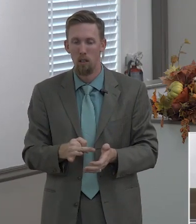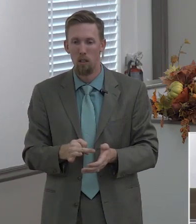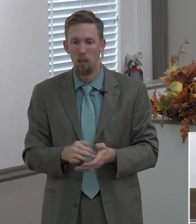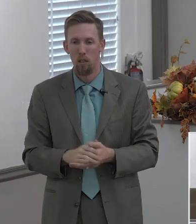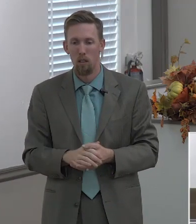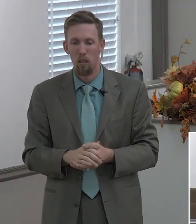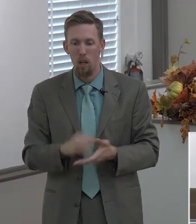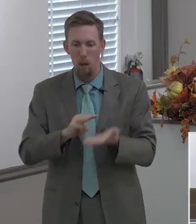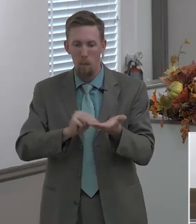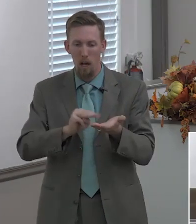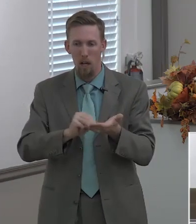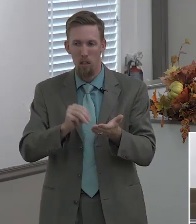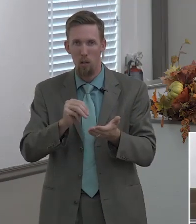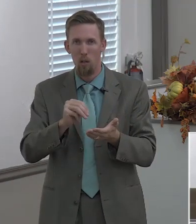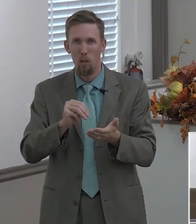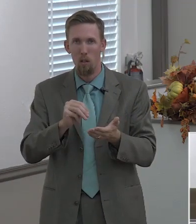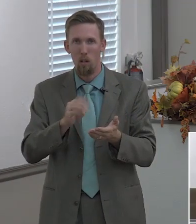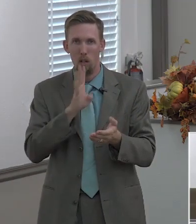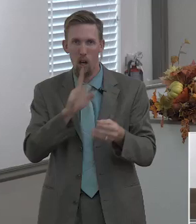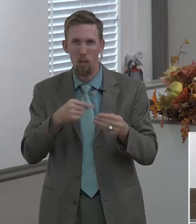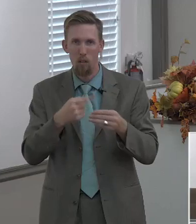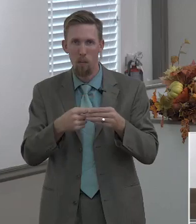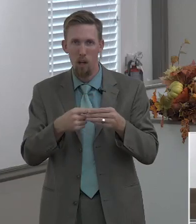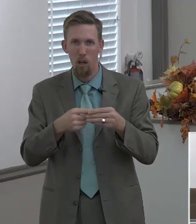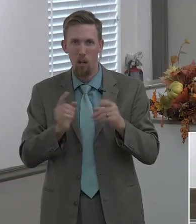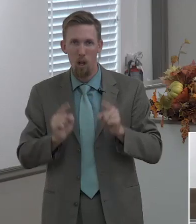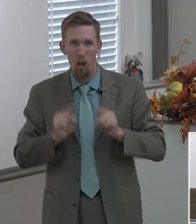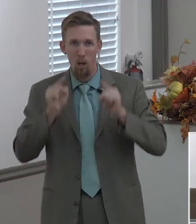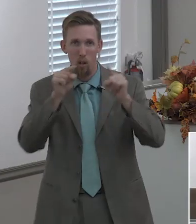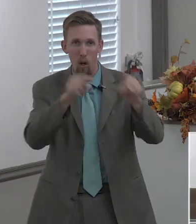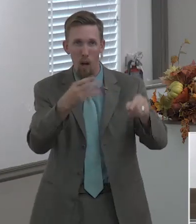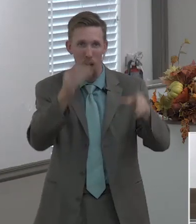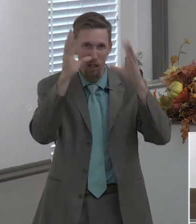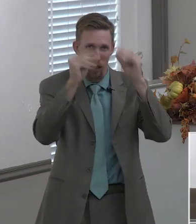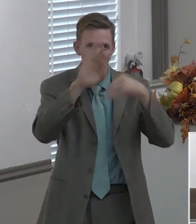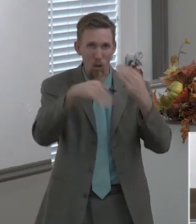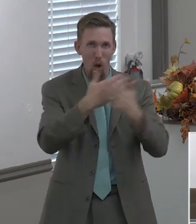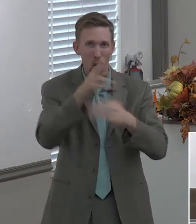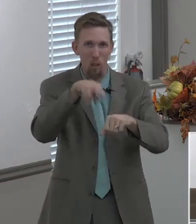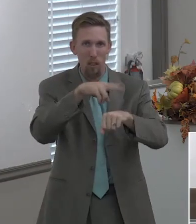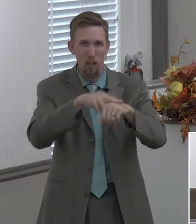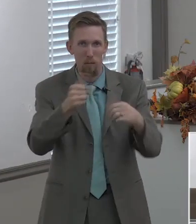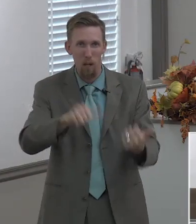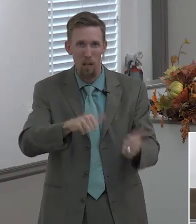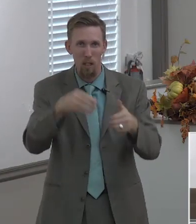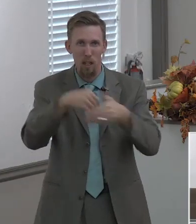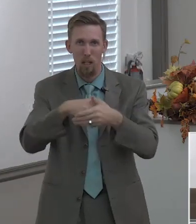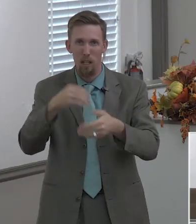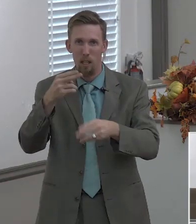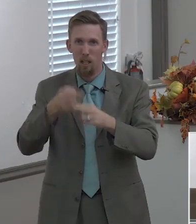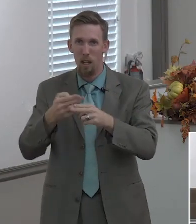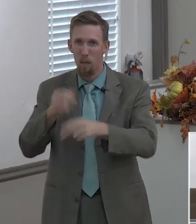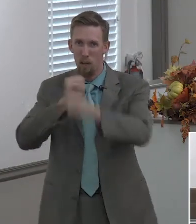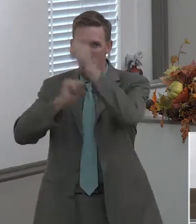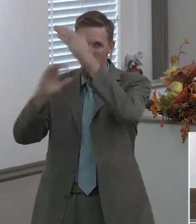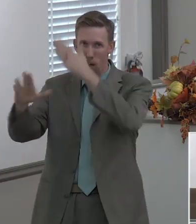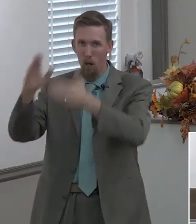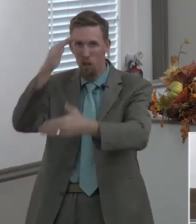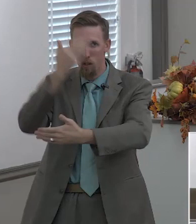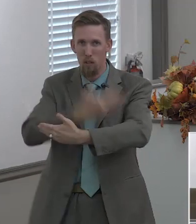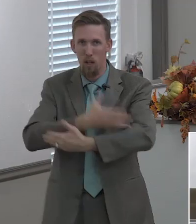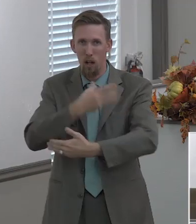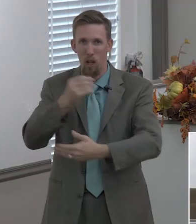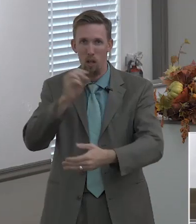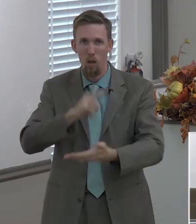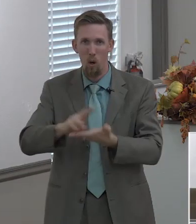matthew chapter 28 verse 19 and 20 again the bible says go ye therefore and teach all nations baptizing them in the name of the father